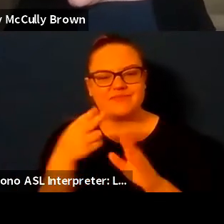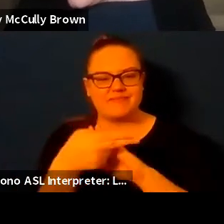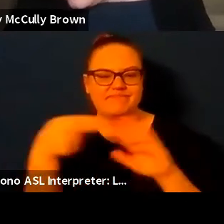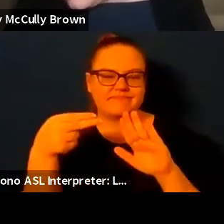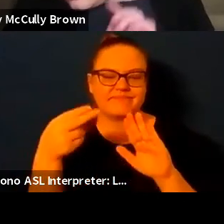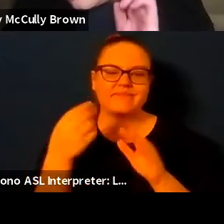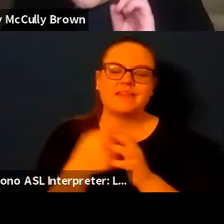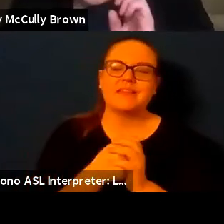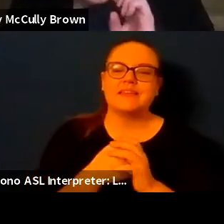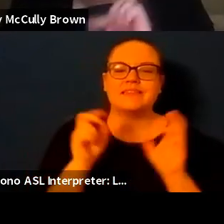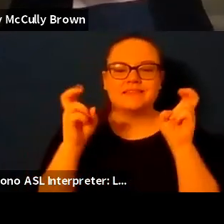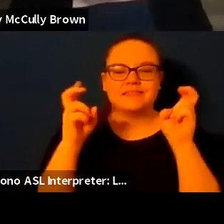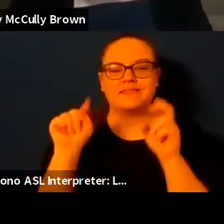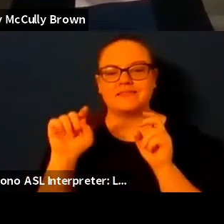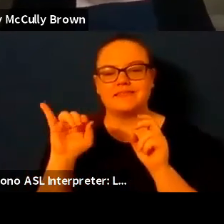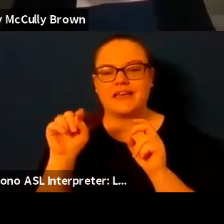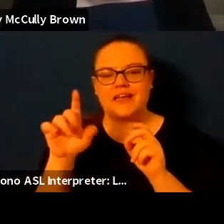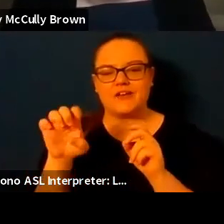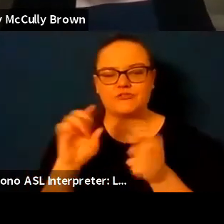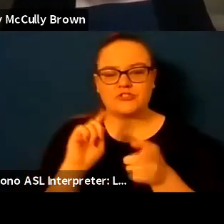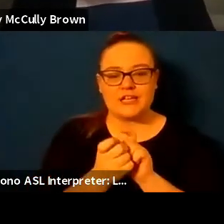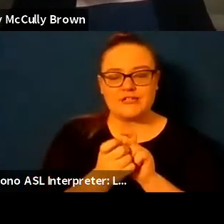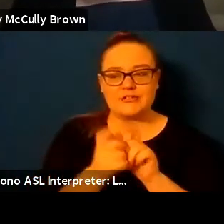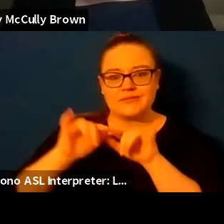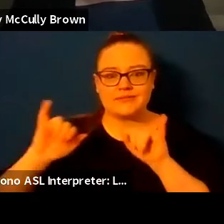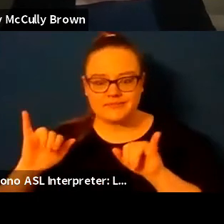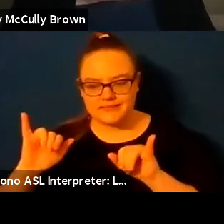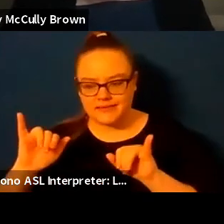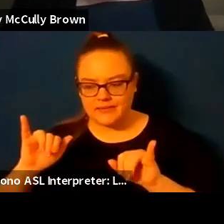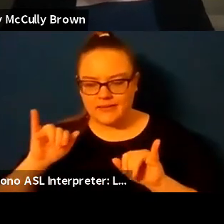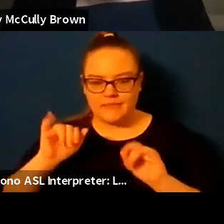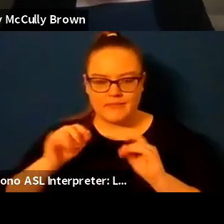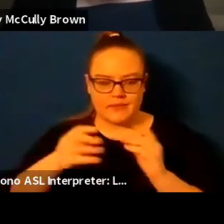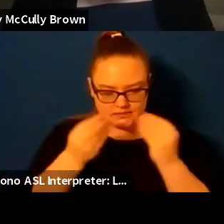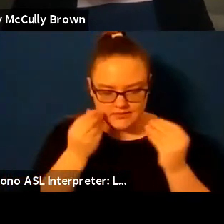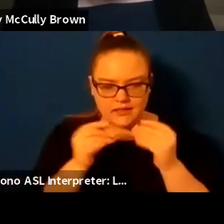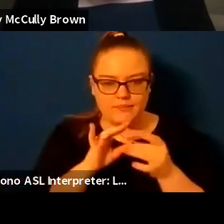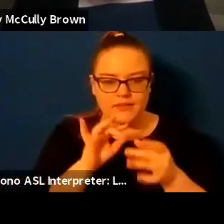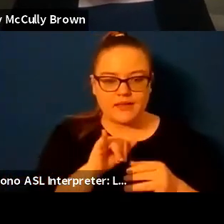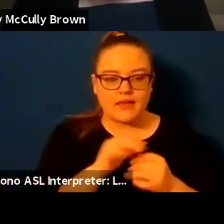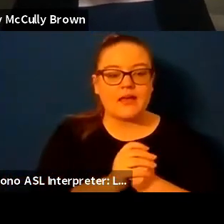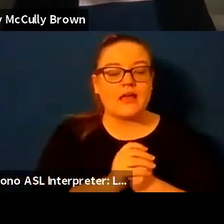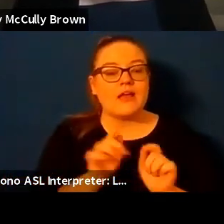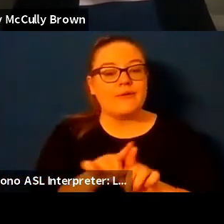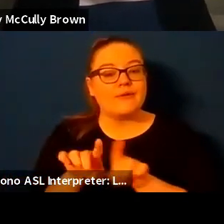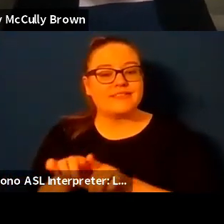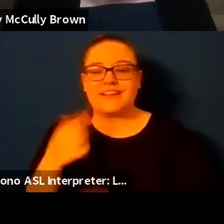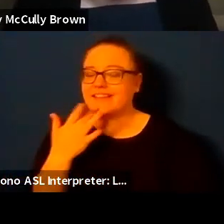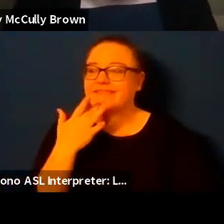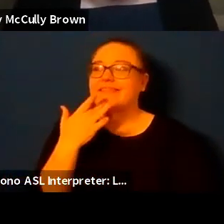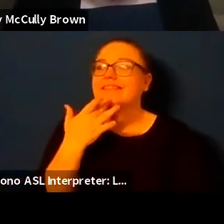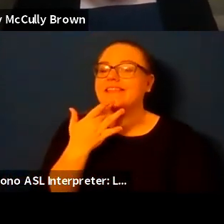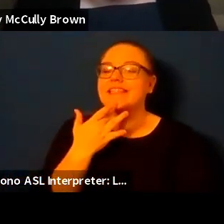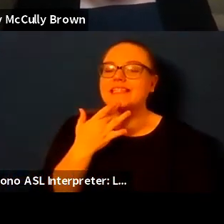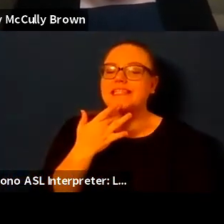as during the editorial process as i was working on that um i happened to be extremely lucky in having